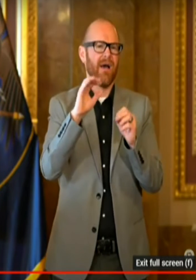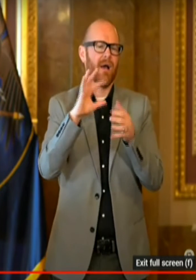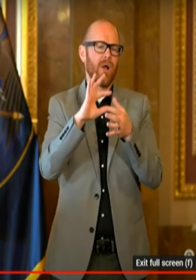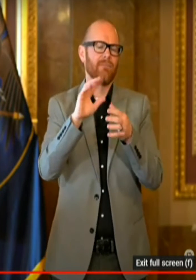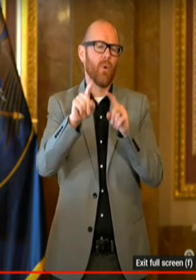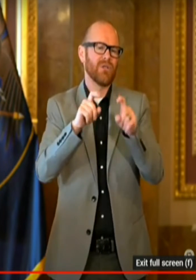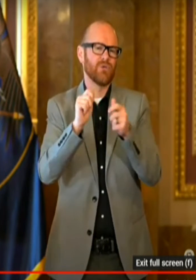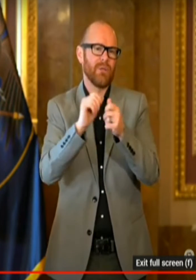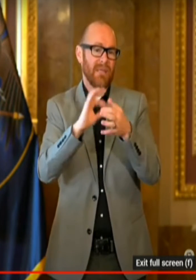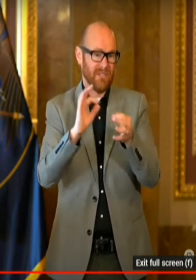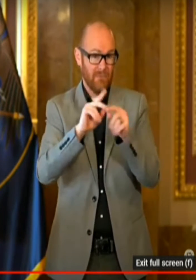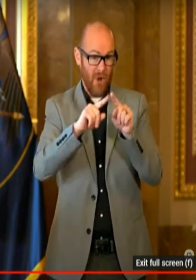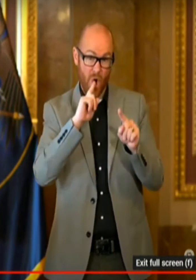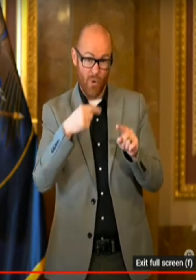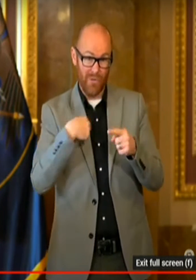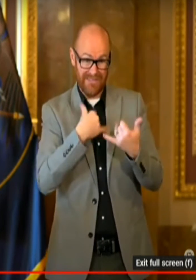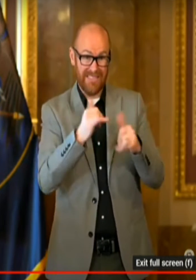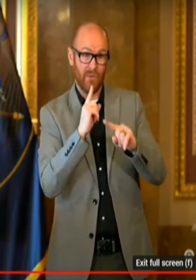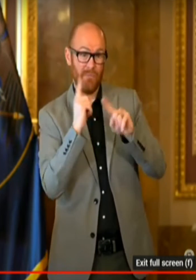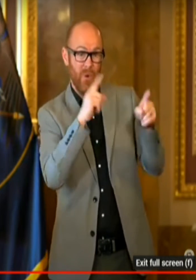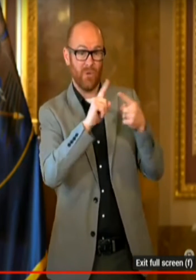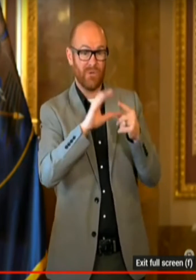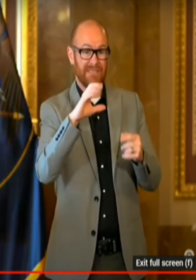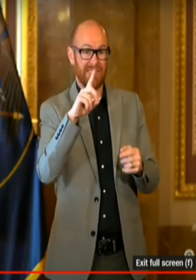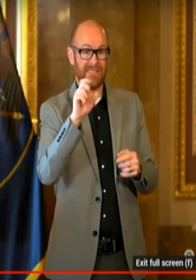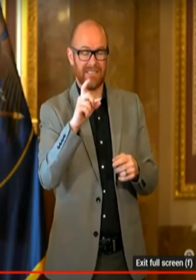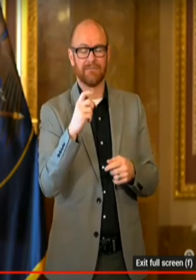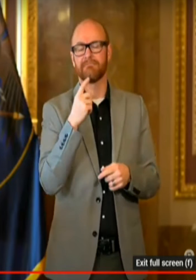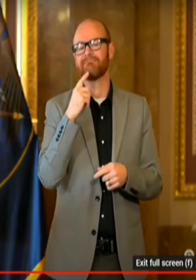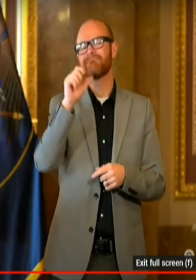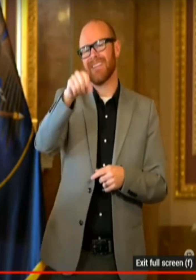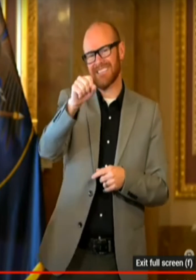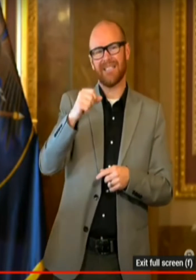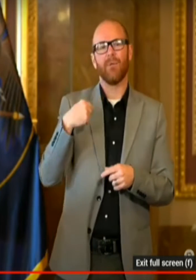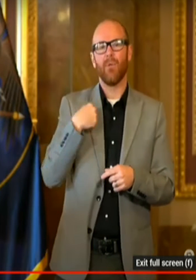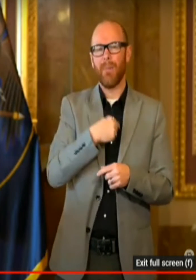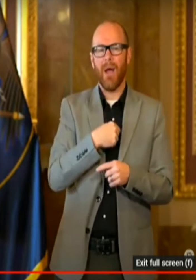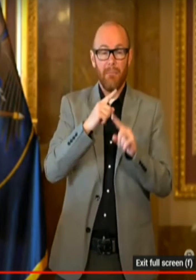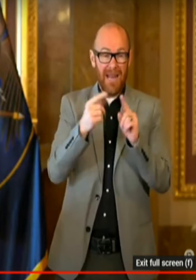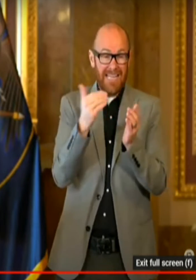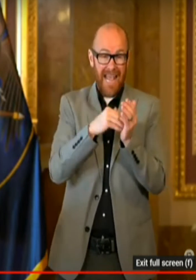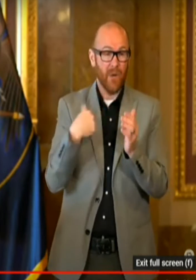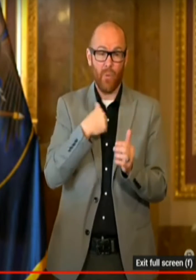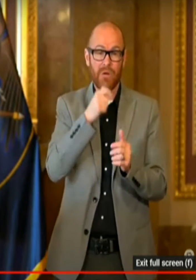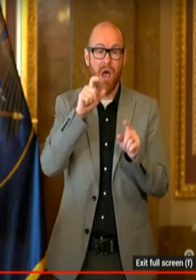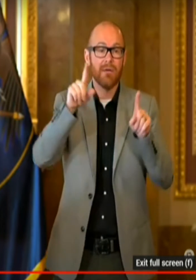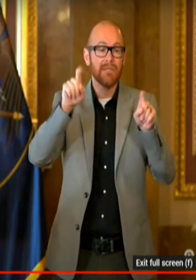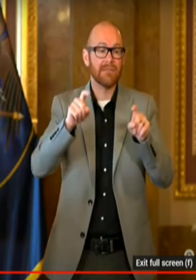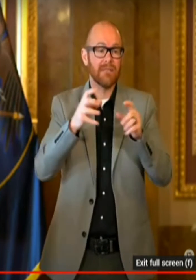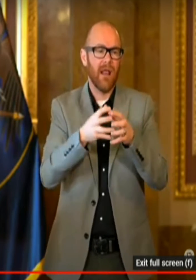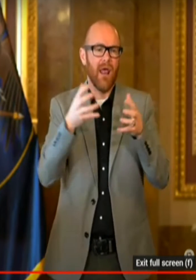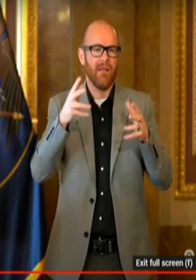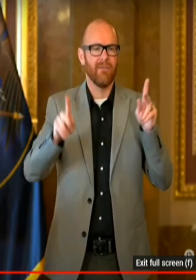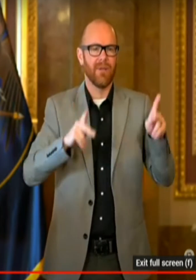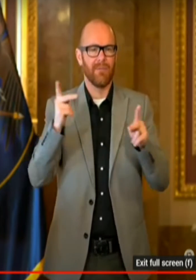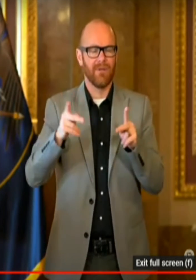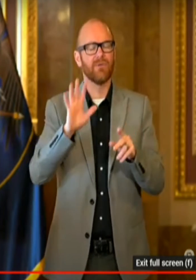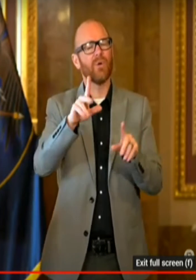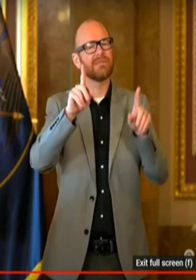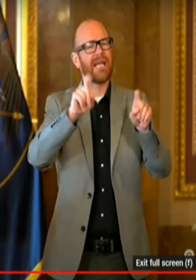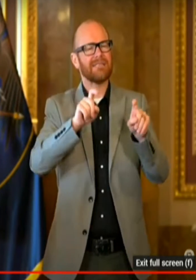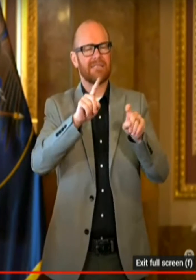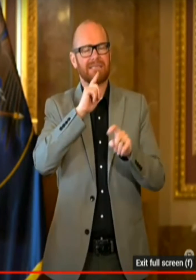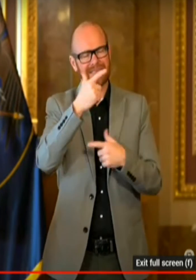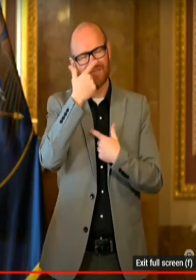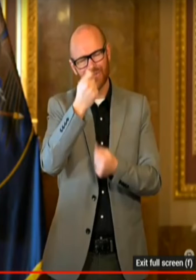Correct. Yeah. But, again, there won't be as many tests to report because – and this – the testing piece is really interesting. If you